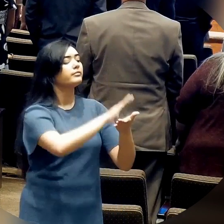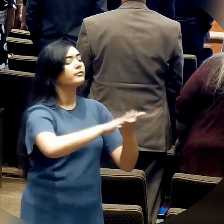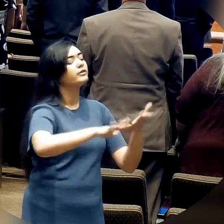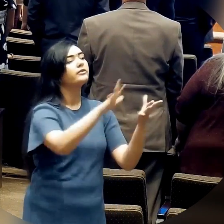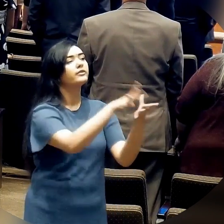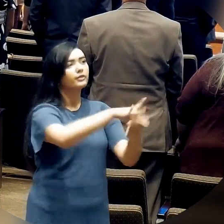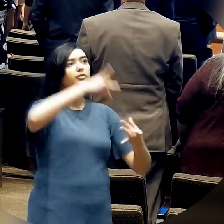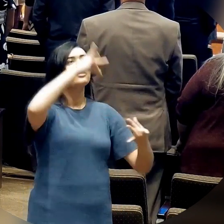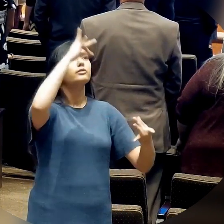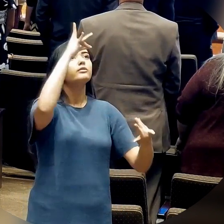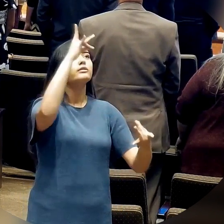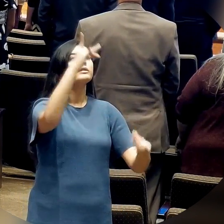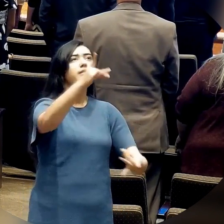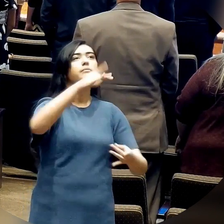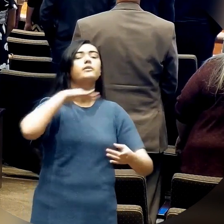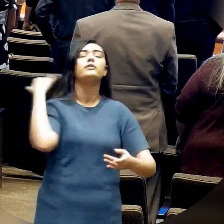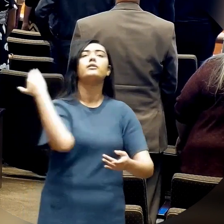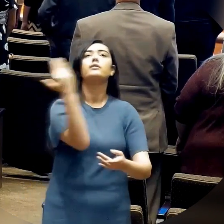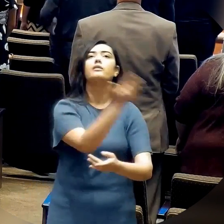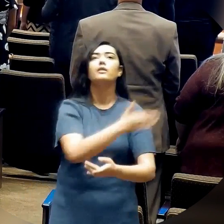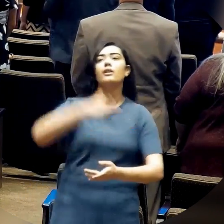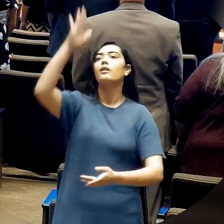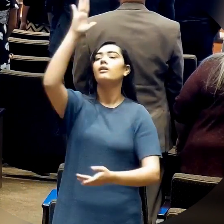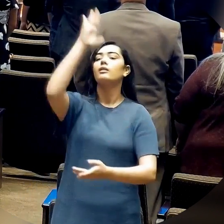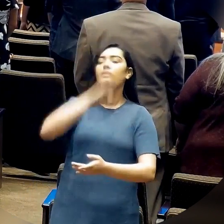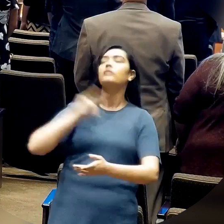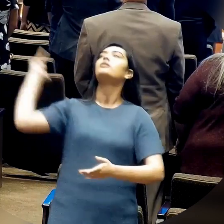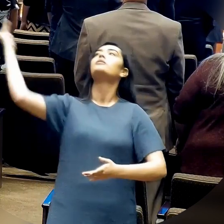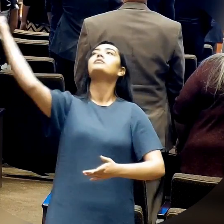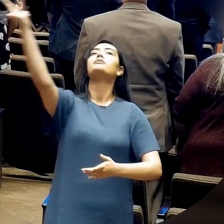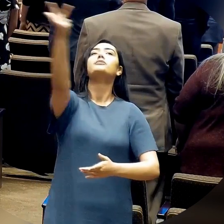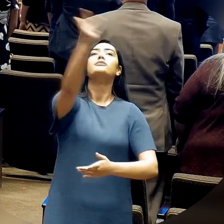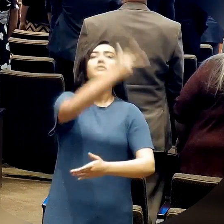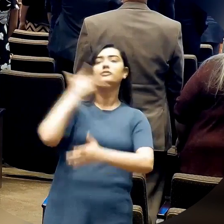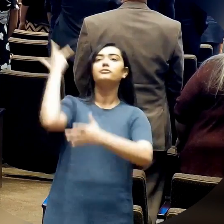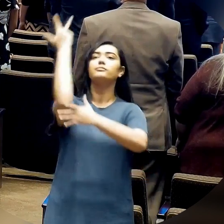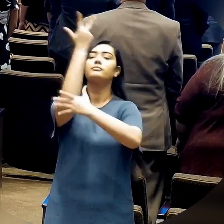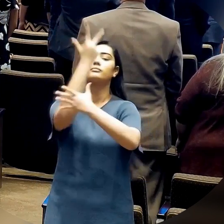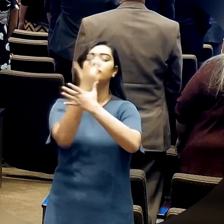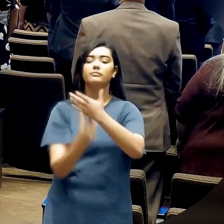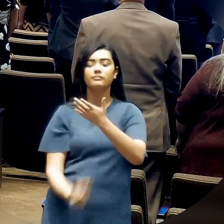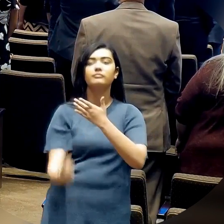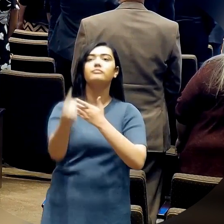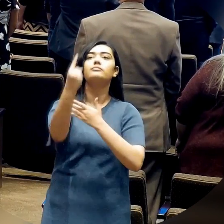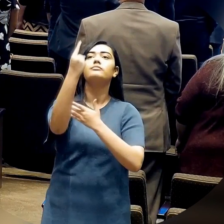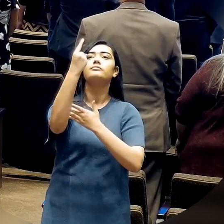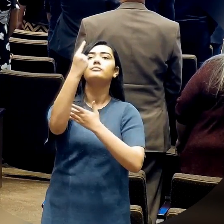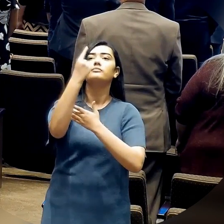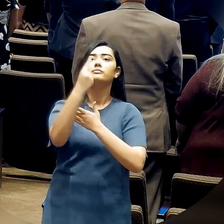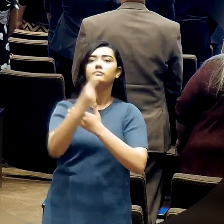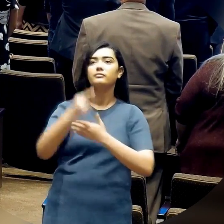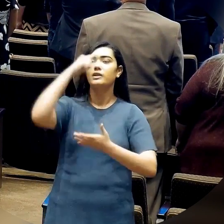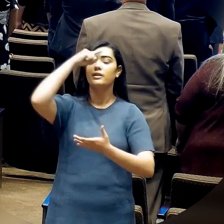in the Holy Spirit, our God is free in one. I believe in the